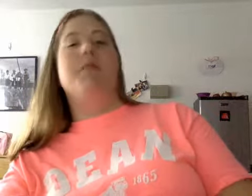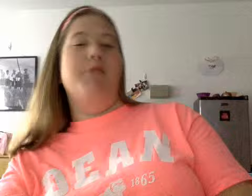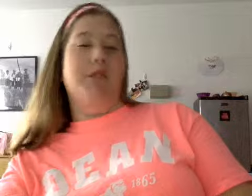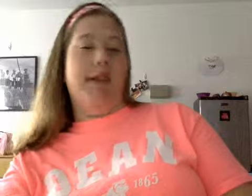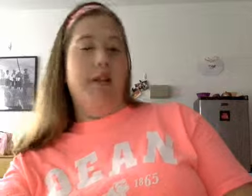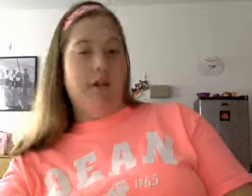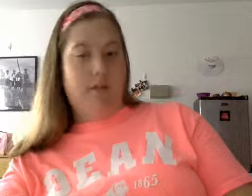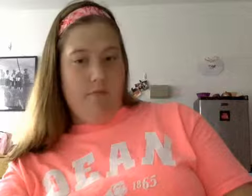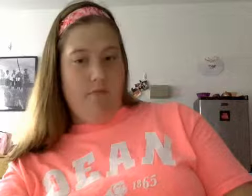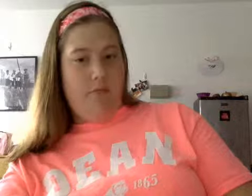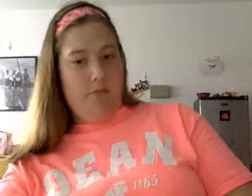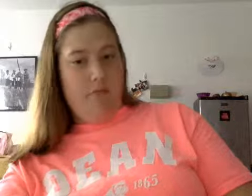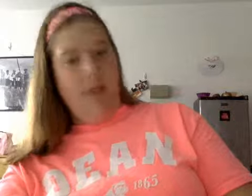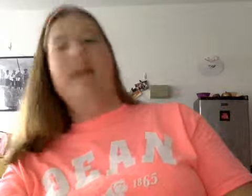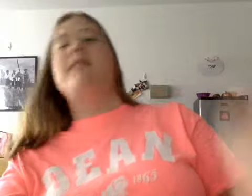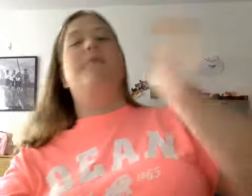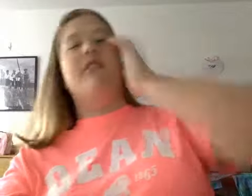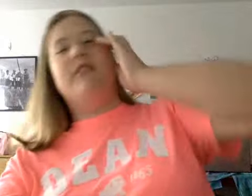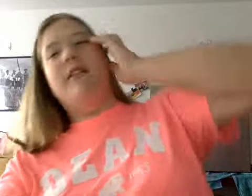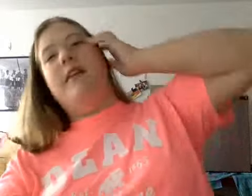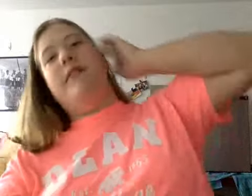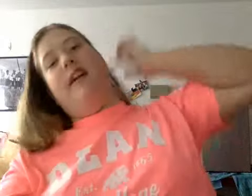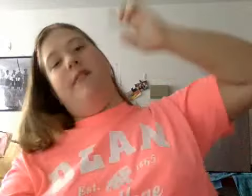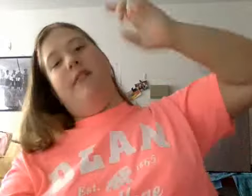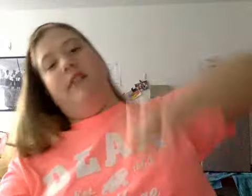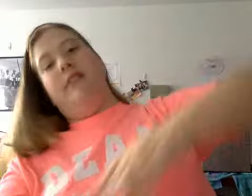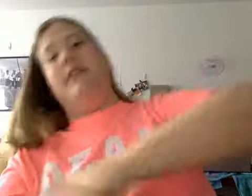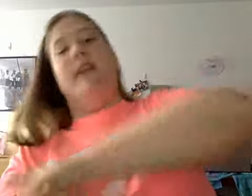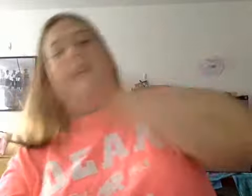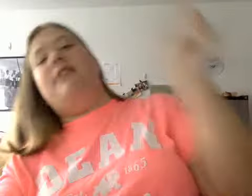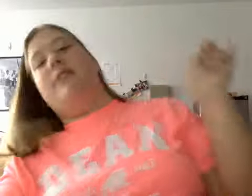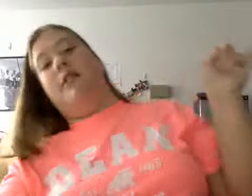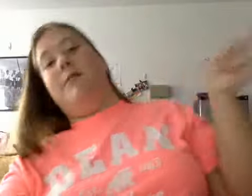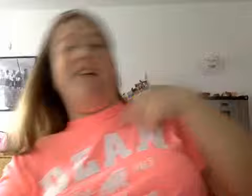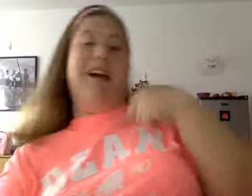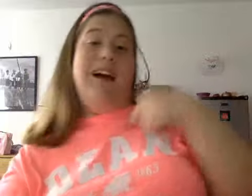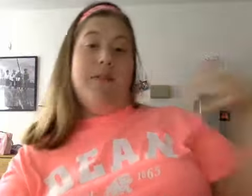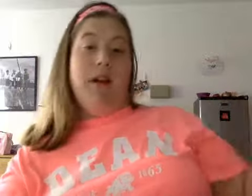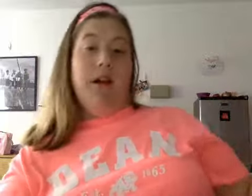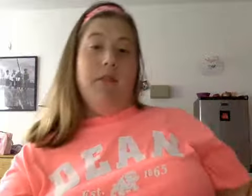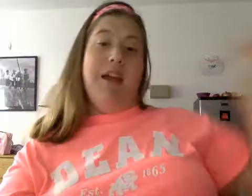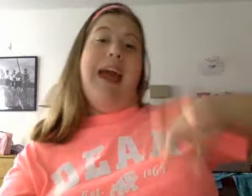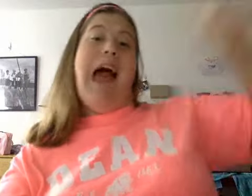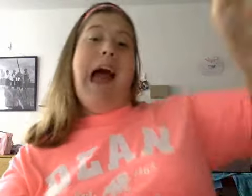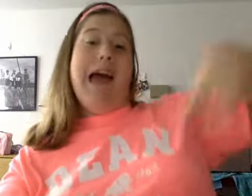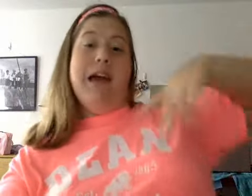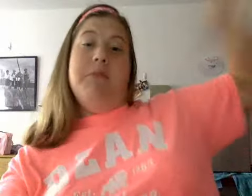community that supports every kind of illness cancer which I have which I had I'm in